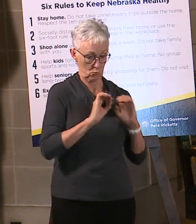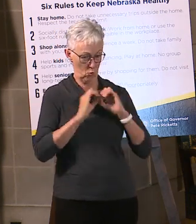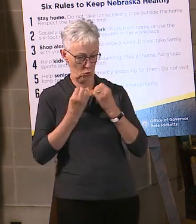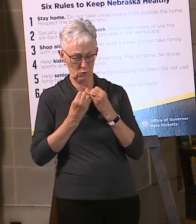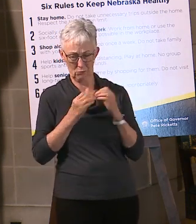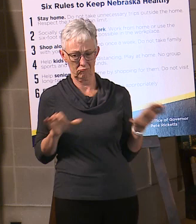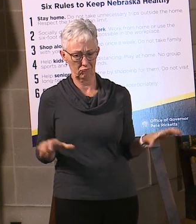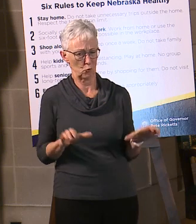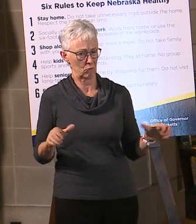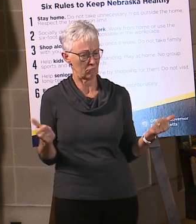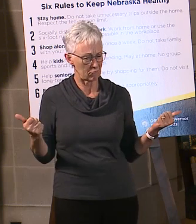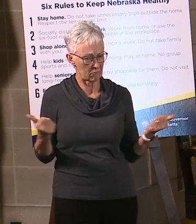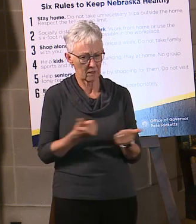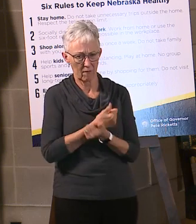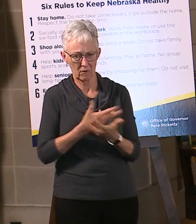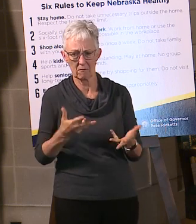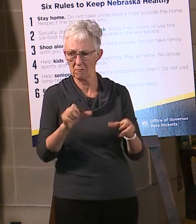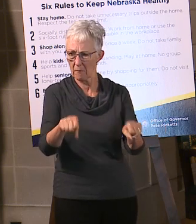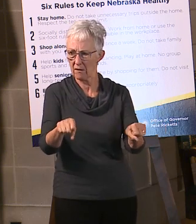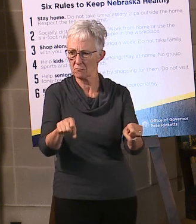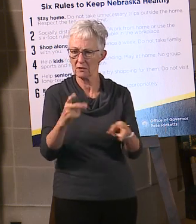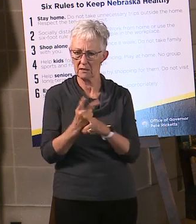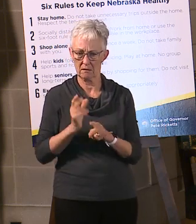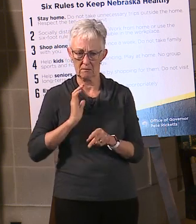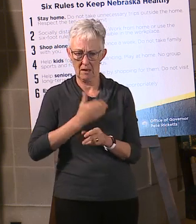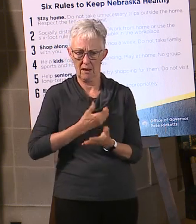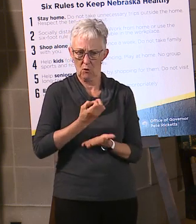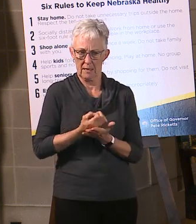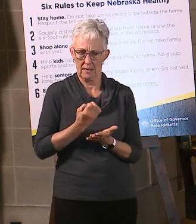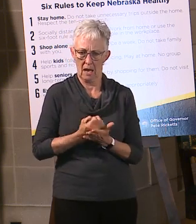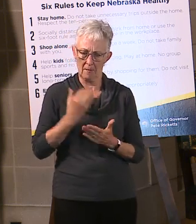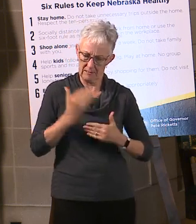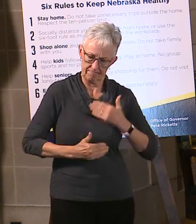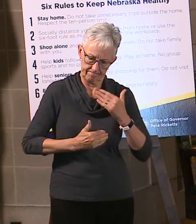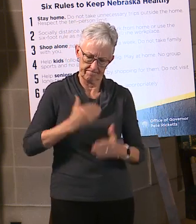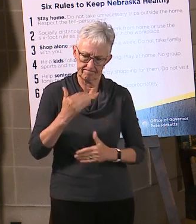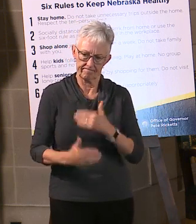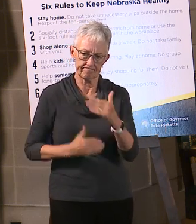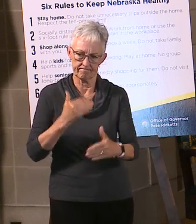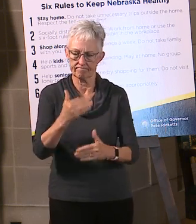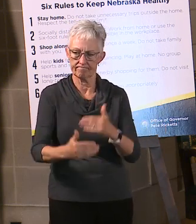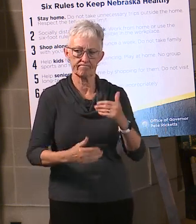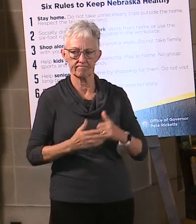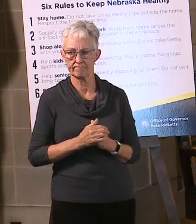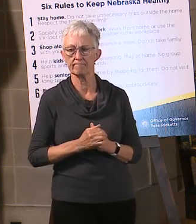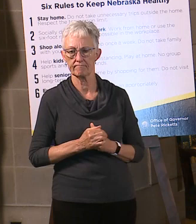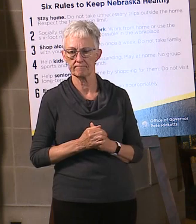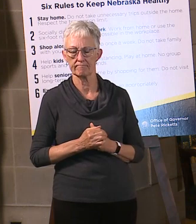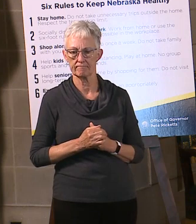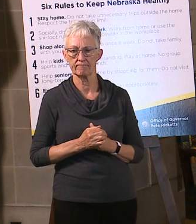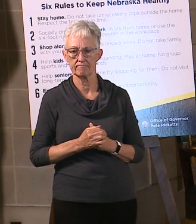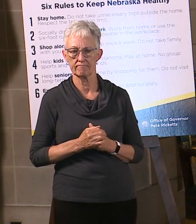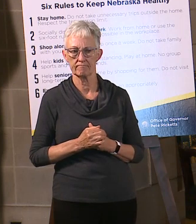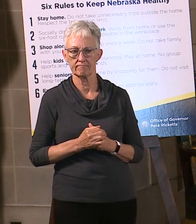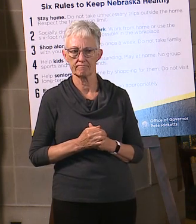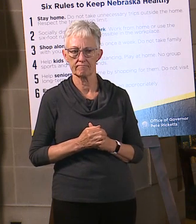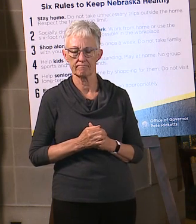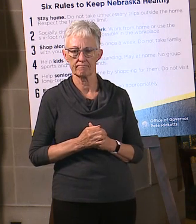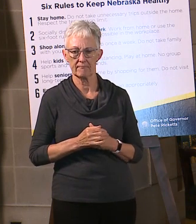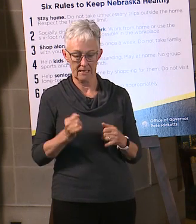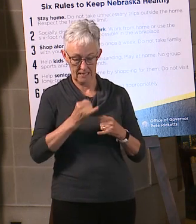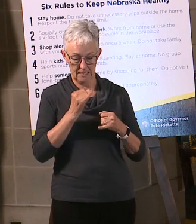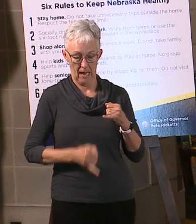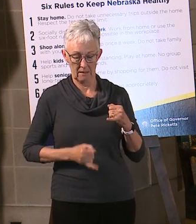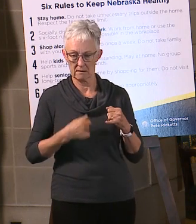can to keep the economy of Nebraska going. Lastly, I want to share with you the top three concerns